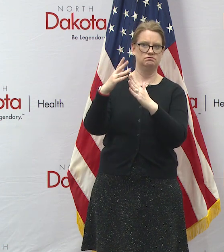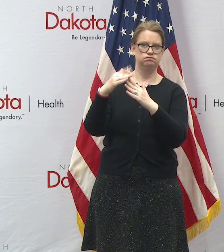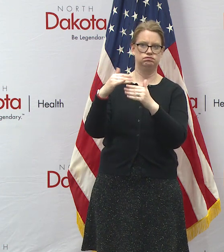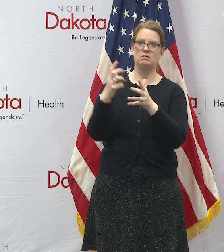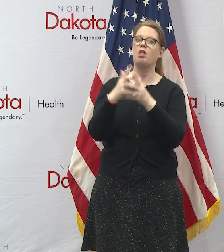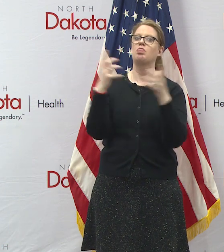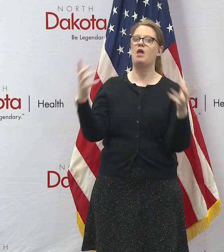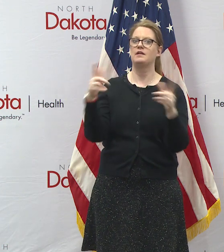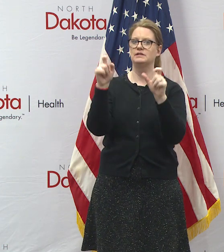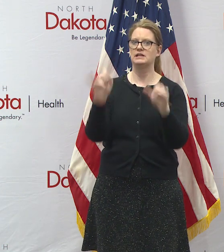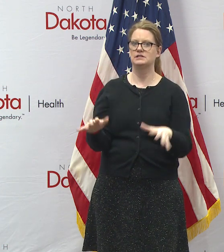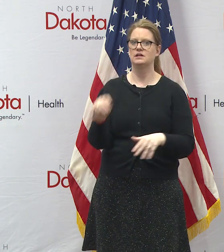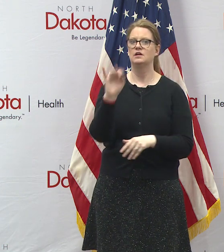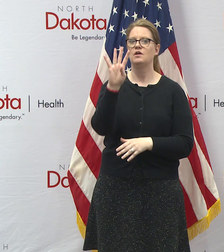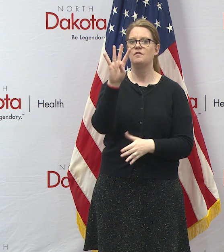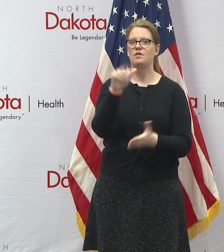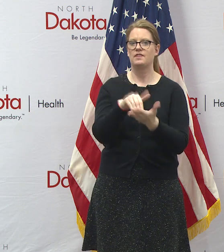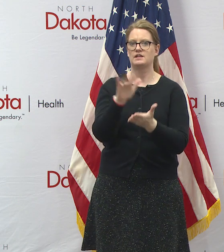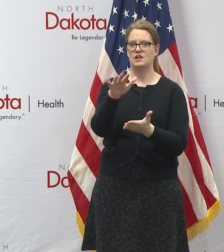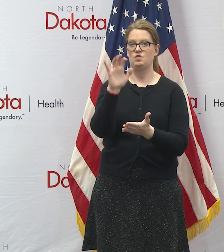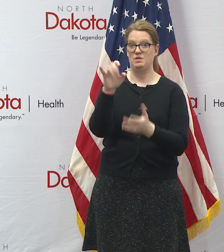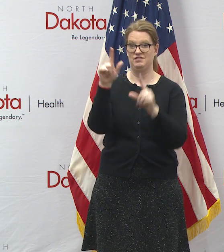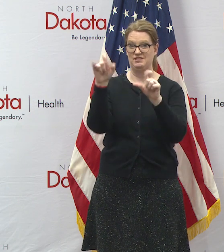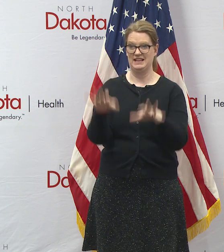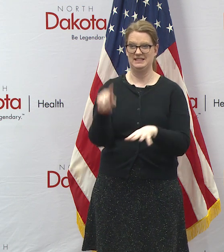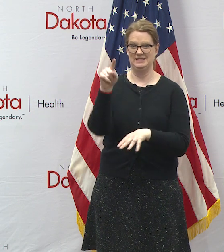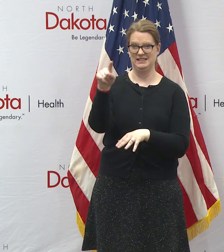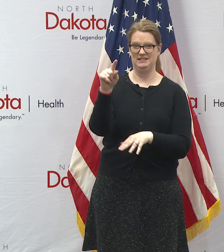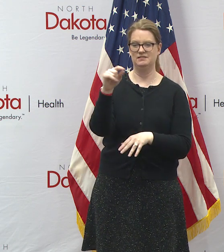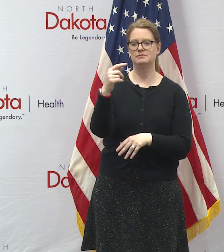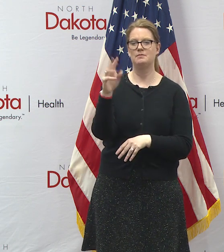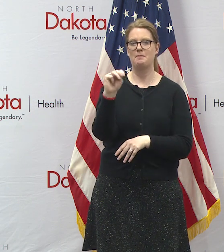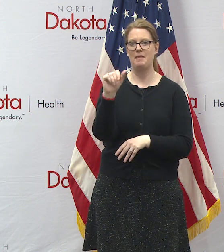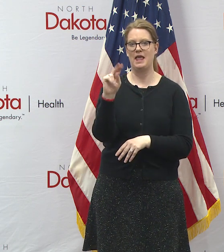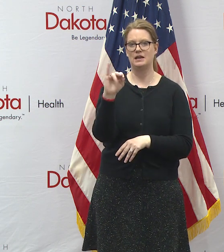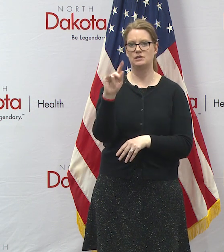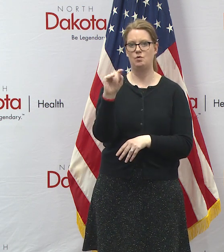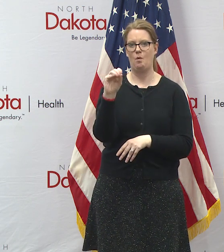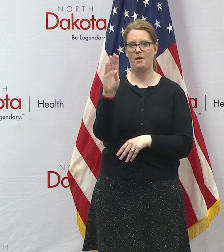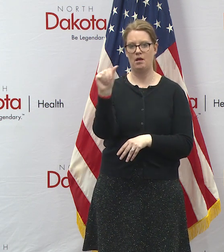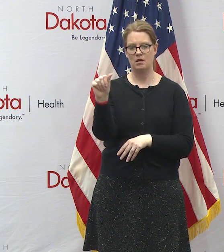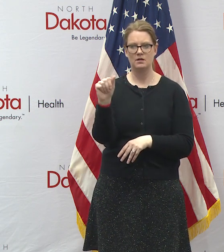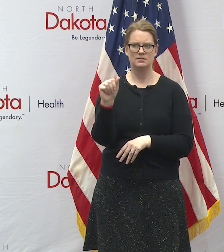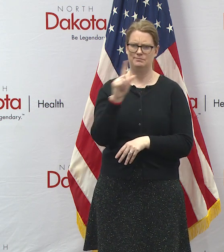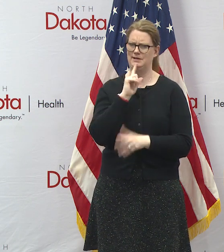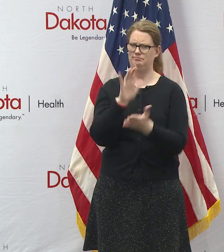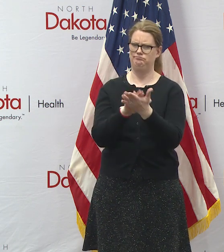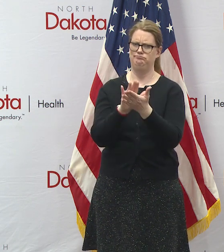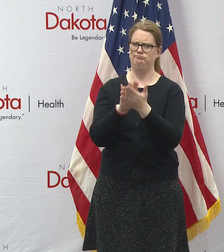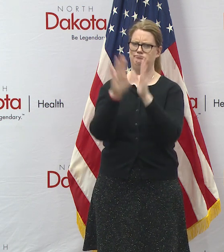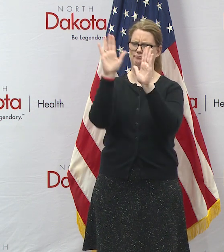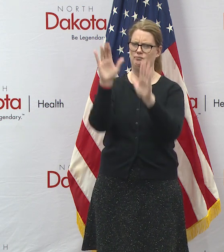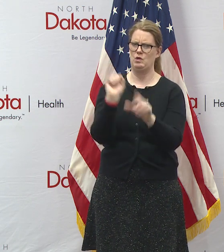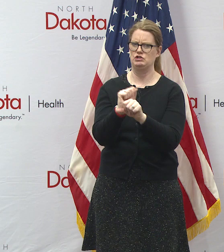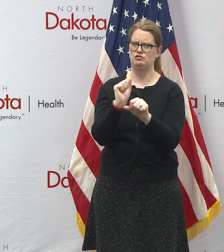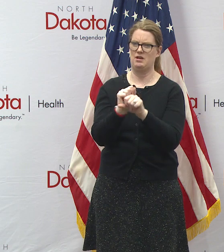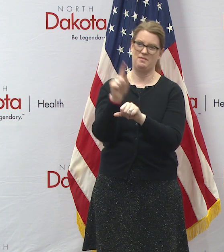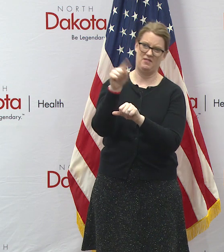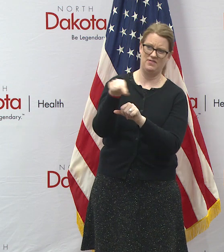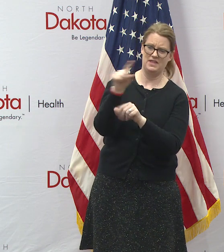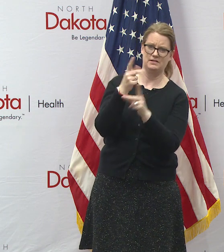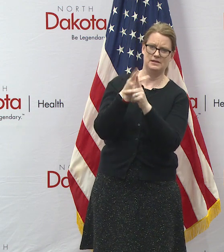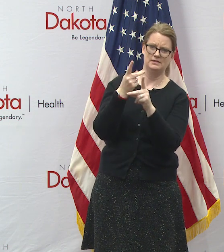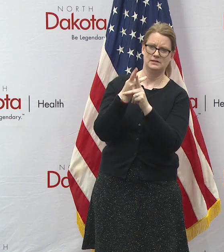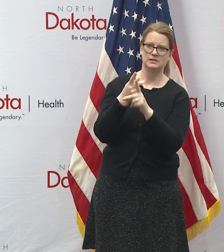capita they've completed 4 300 tests up there and they've uh they are doing a a great job in terms of how they're managing things